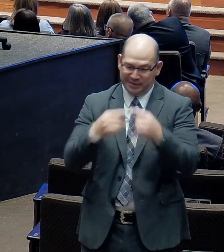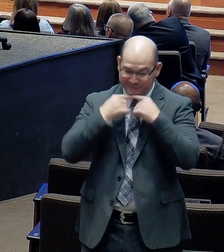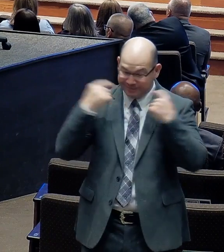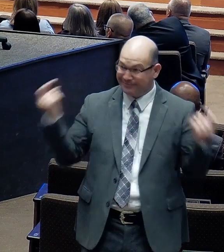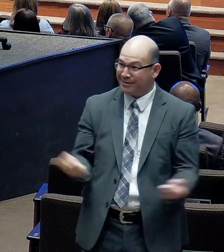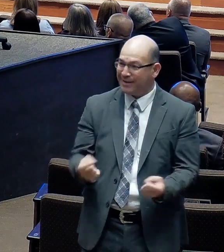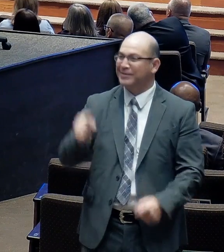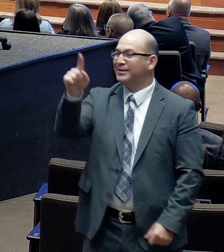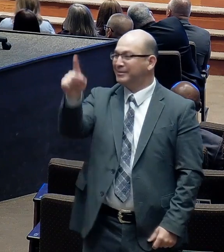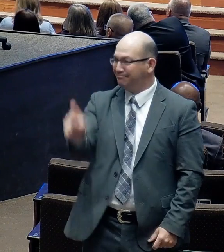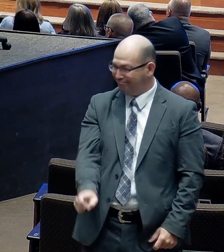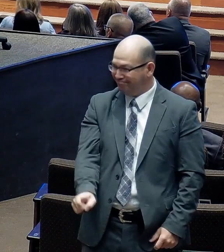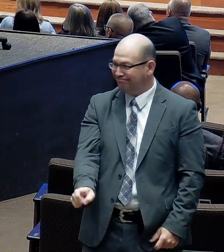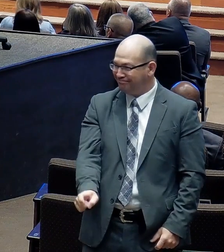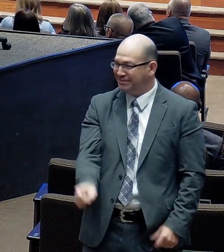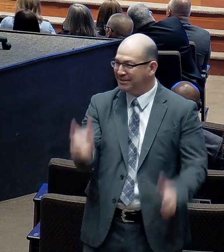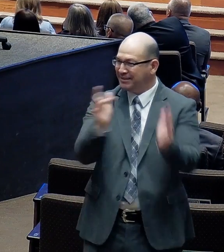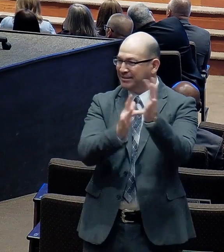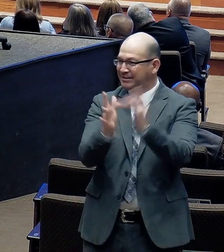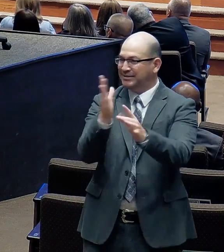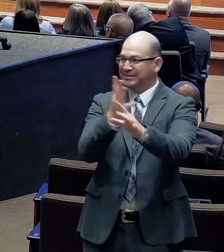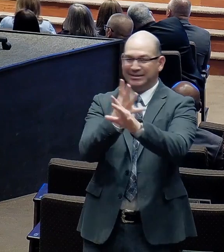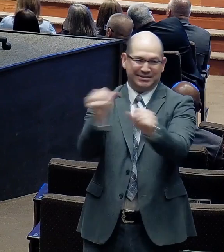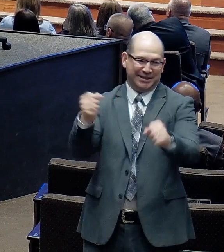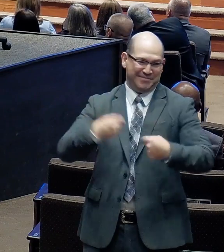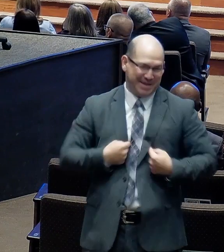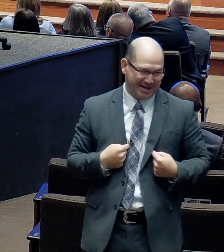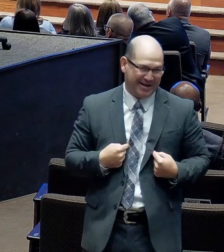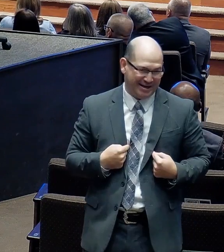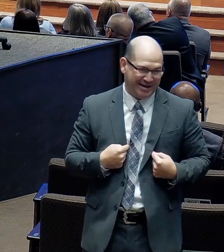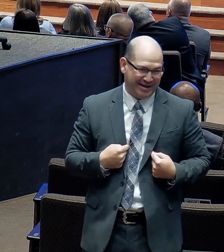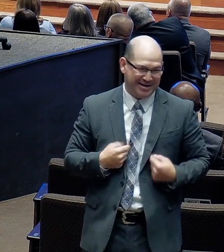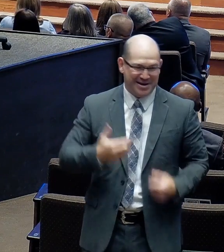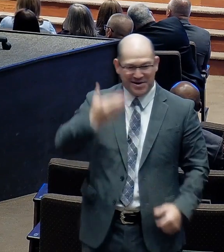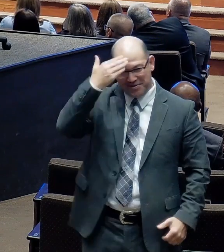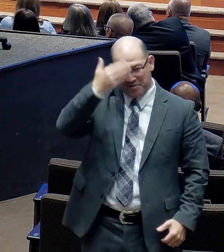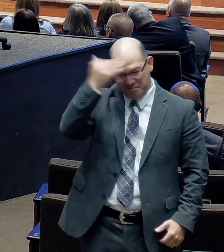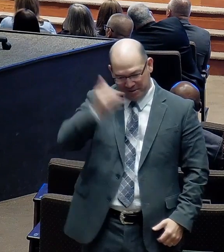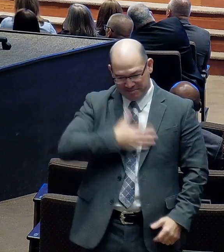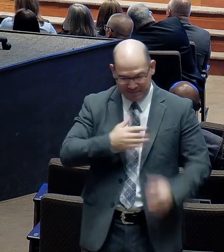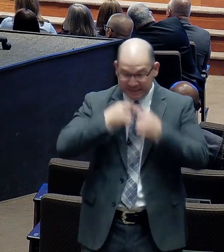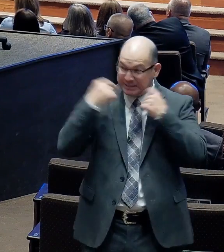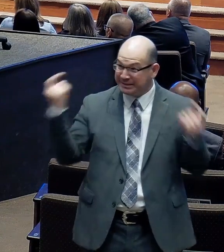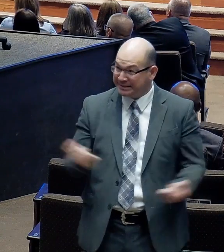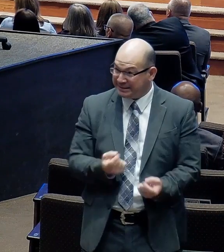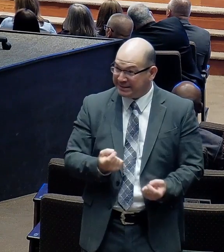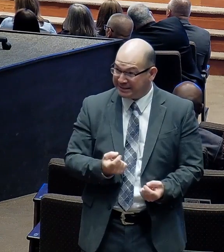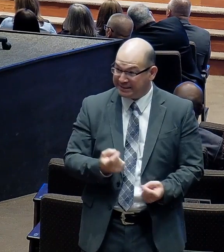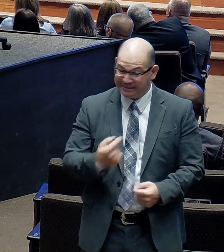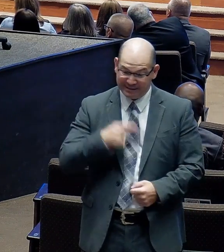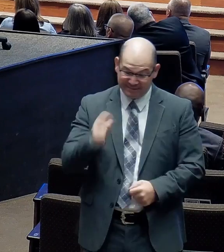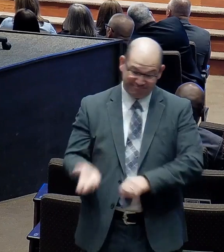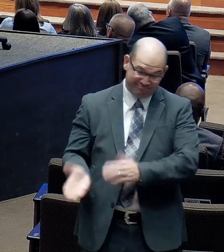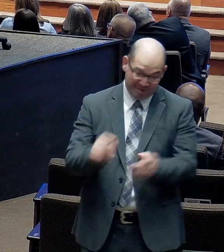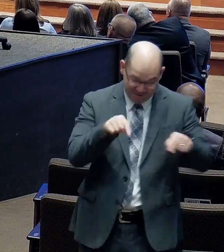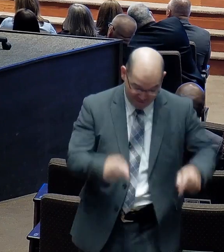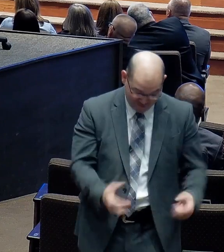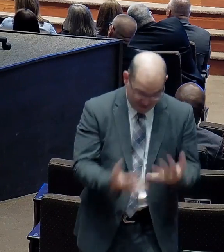hell. I'd had enough Bible teaching. I'd gone to some old fashioned revival meetings. Camp meetings and so forth. I knew I was a sinner.